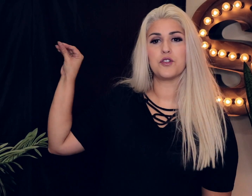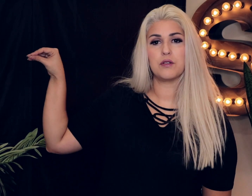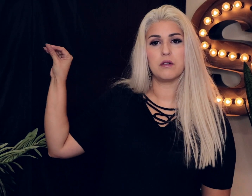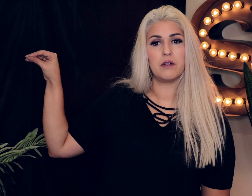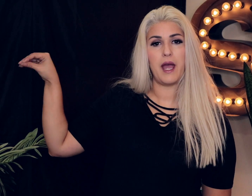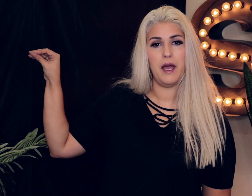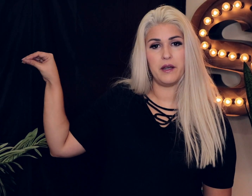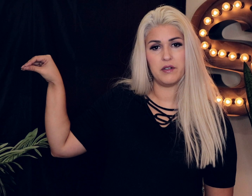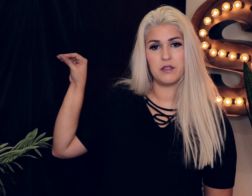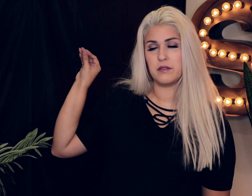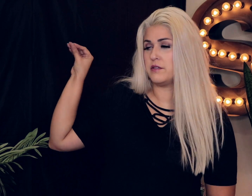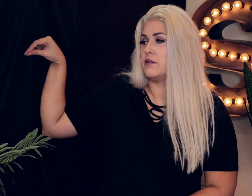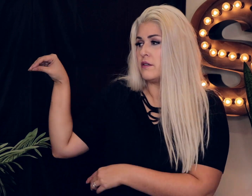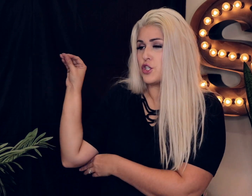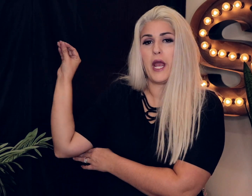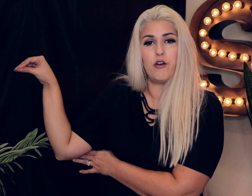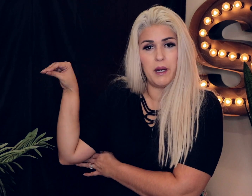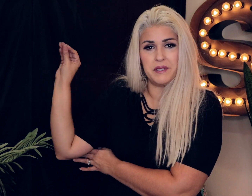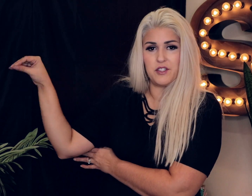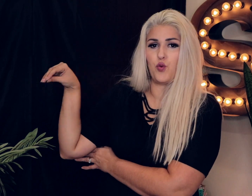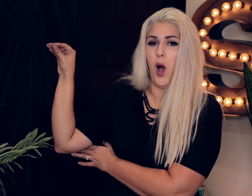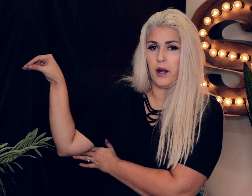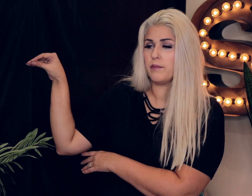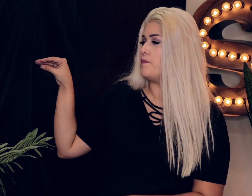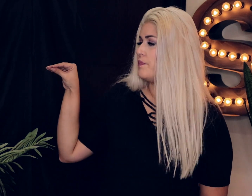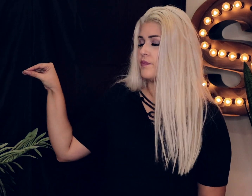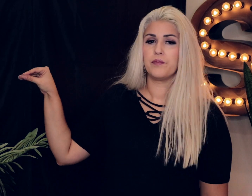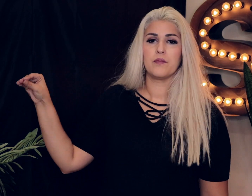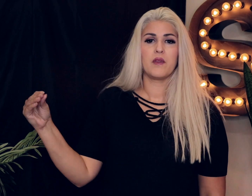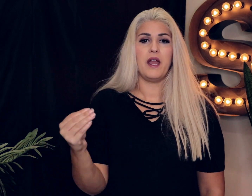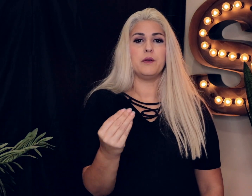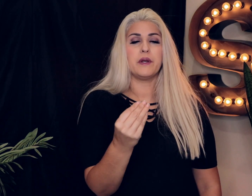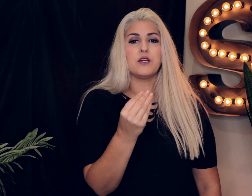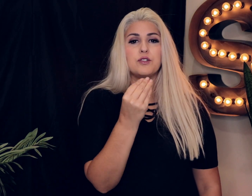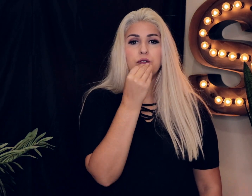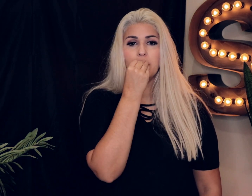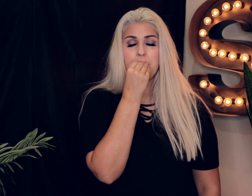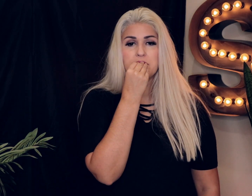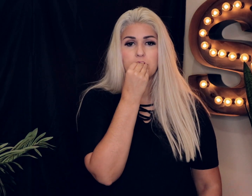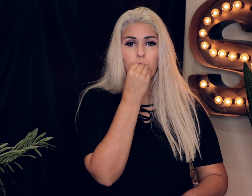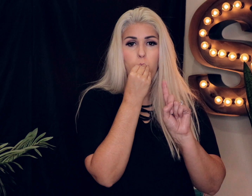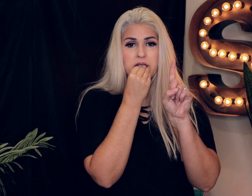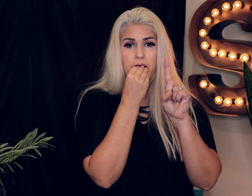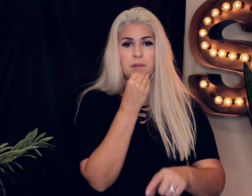little head of a shadow puppet swan and you bring it to your lips one time